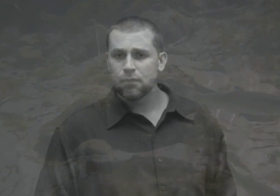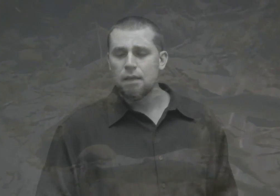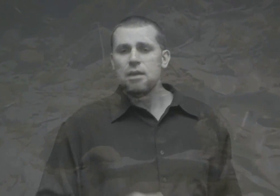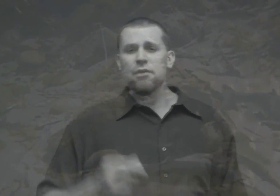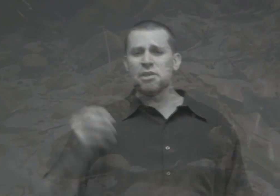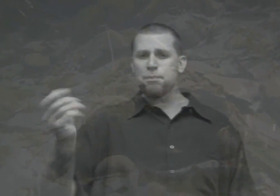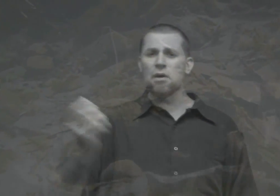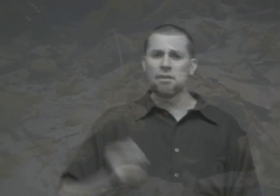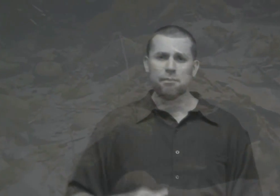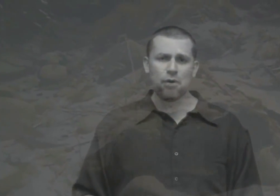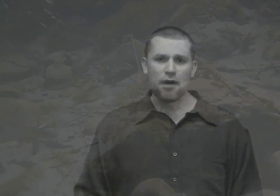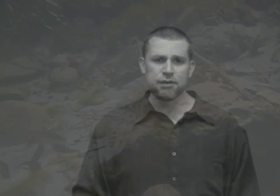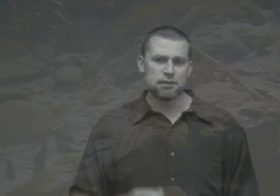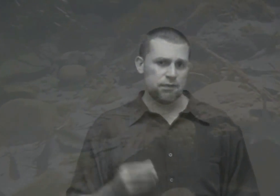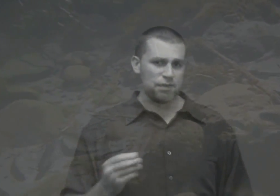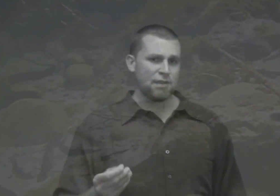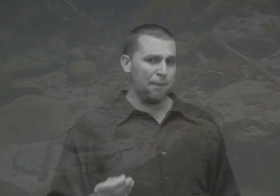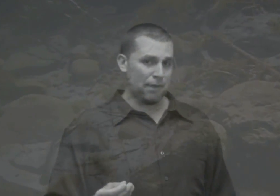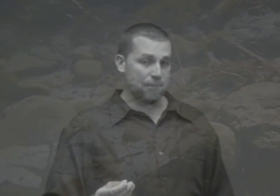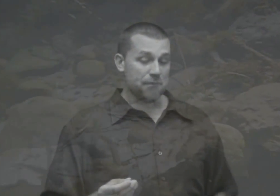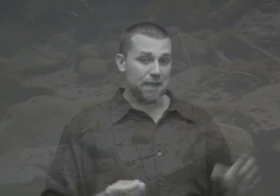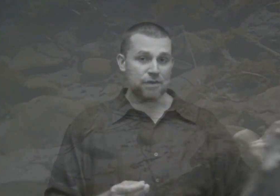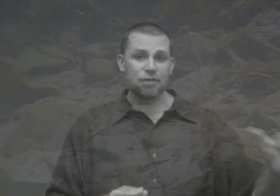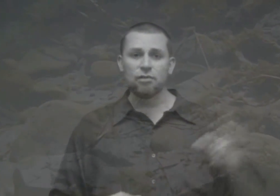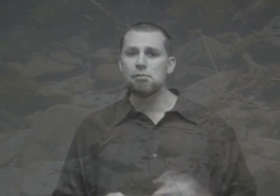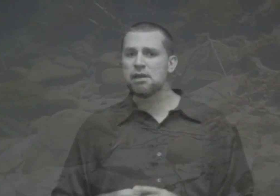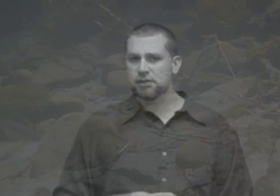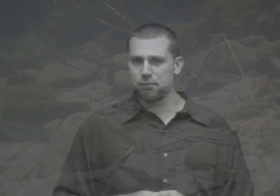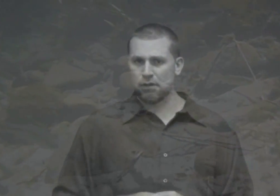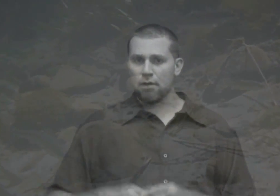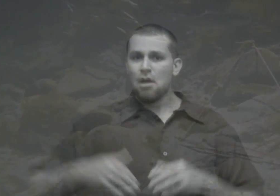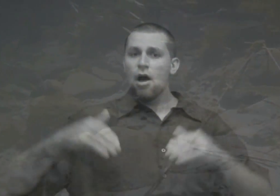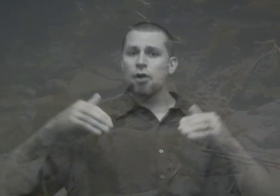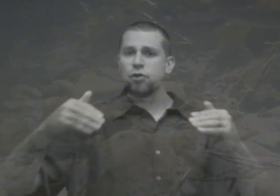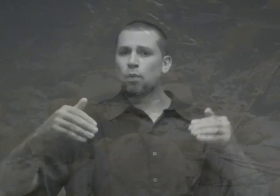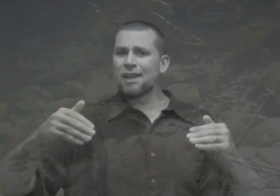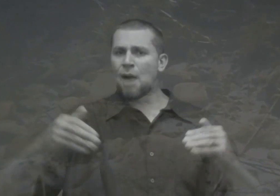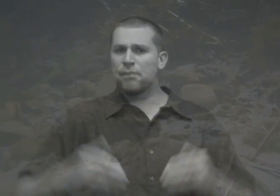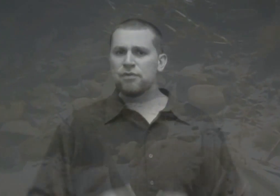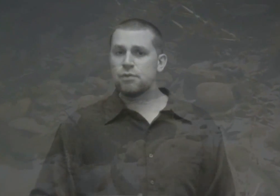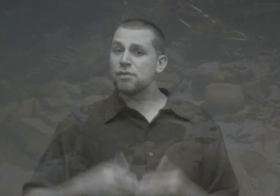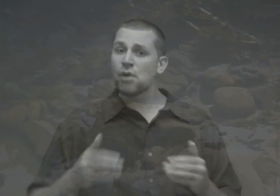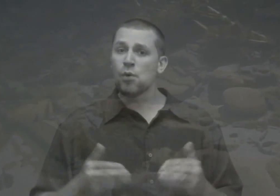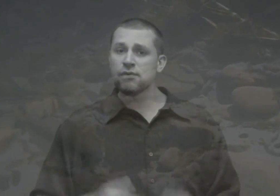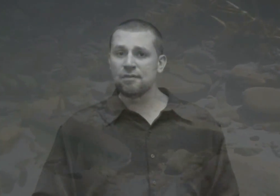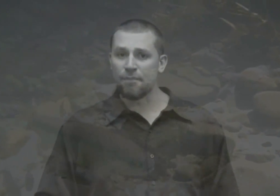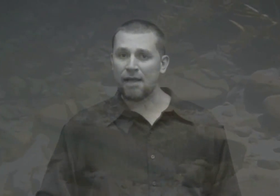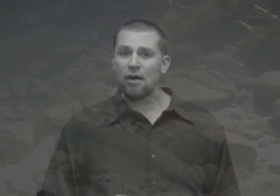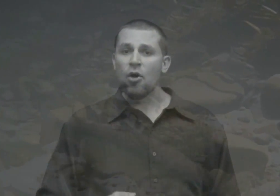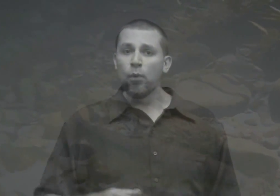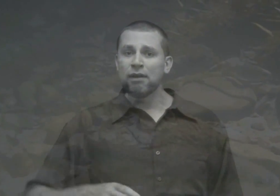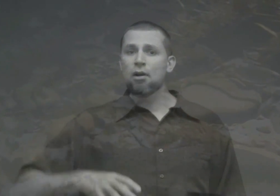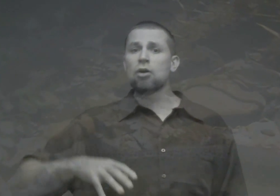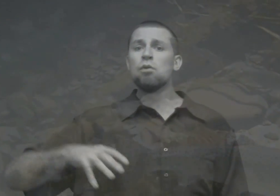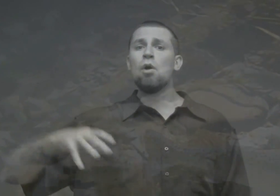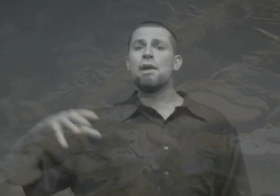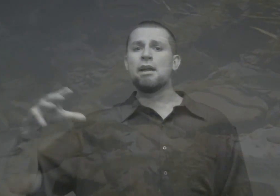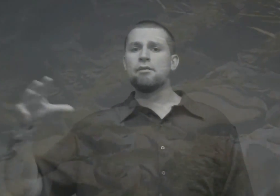This part of the process for the salmon is extremely similar unto what happens to the souls of men when they are growing out of